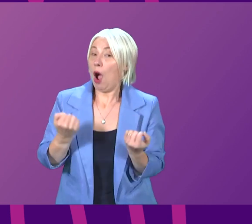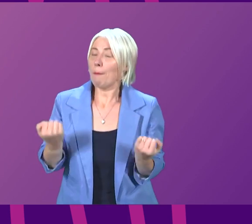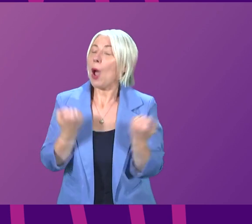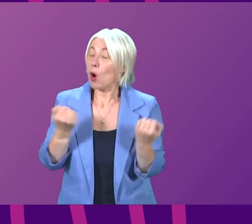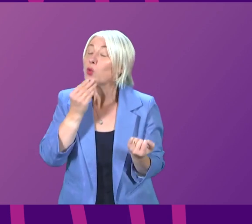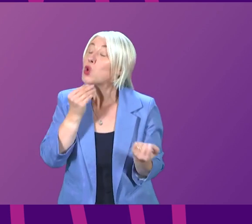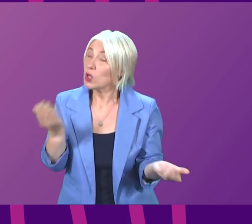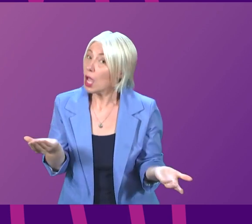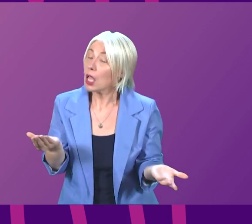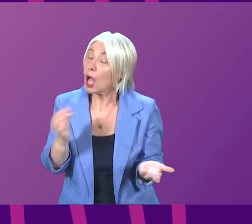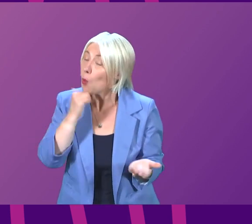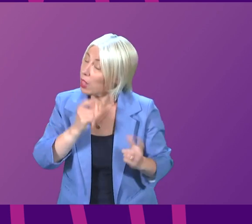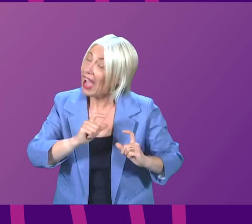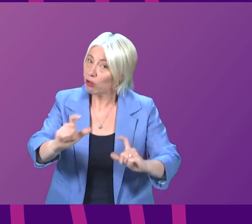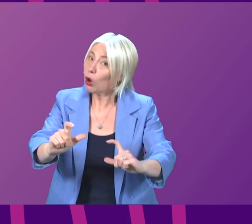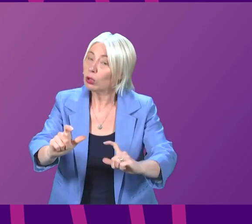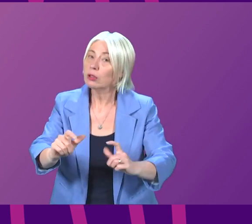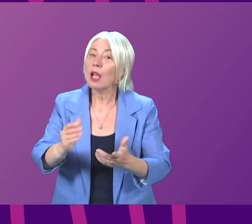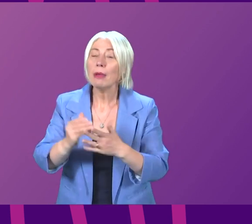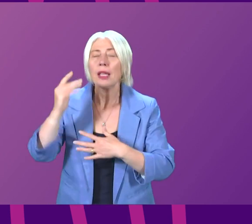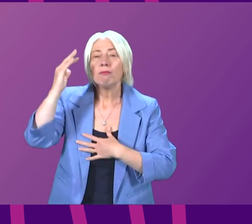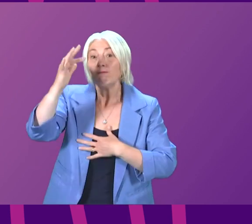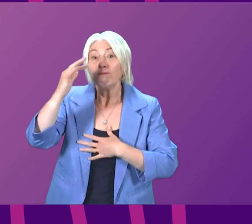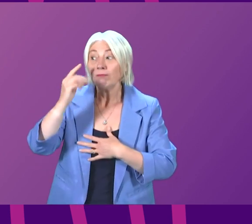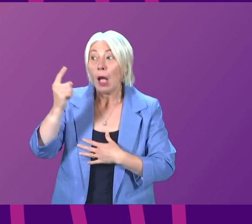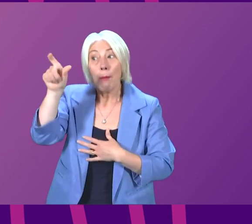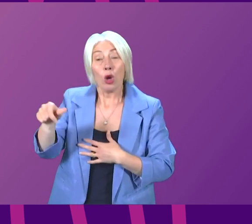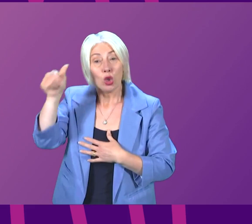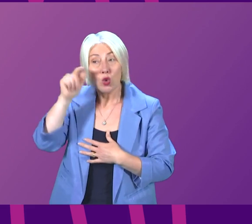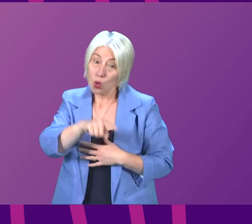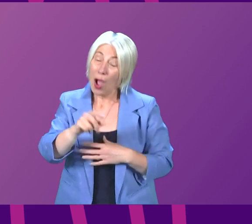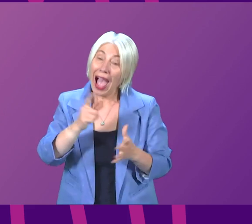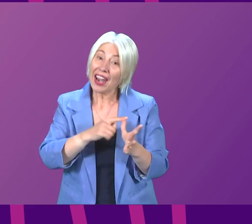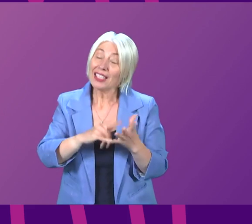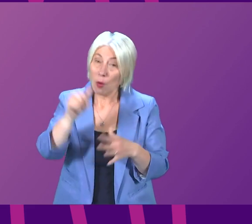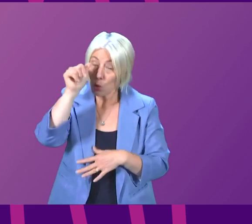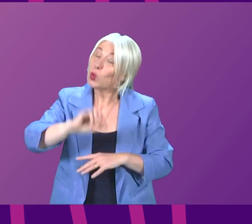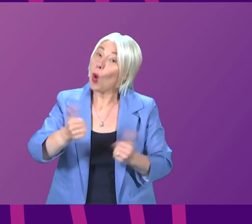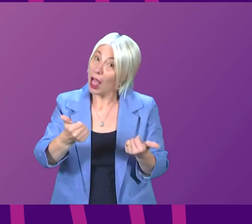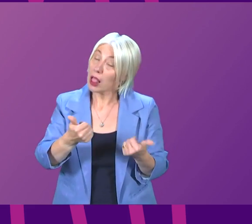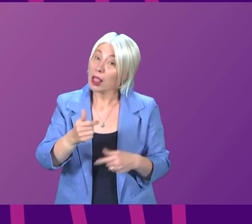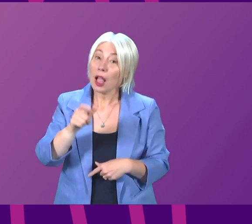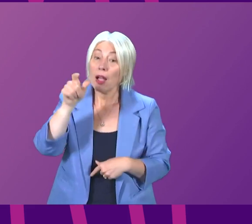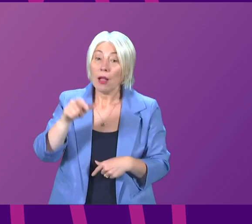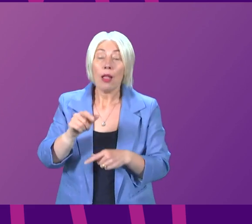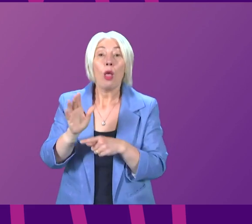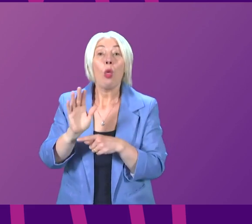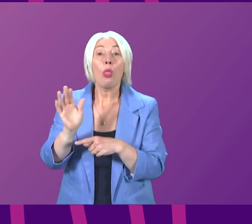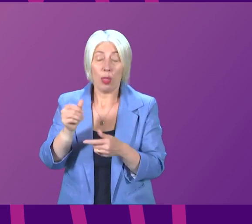continue to do them. And let me just share some reflections from somebody else well known to Anna Sauer this week. This week's